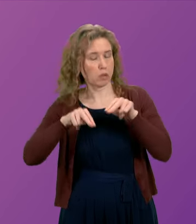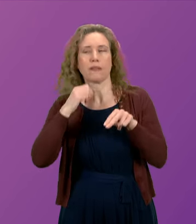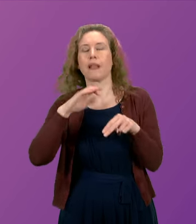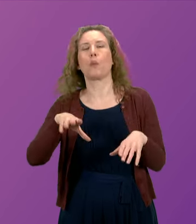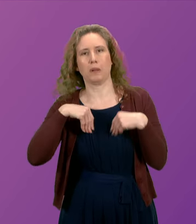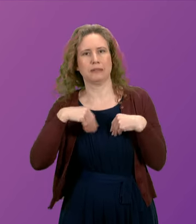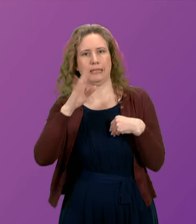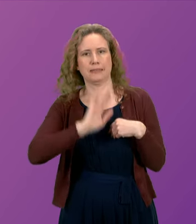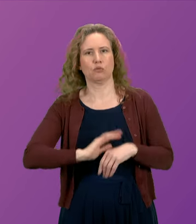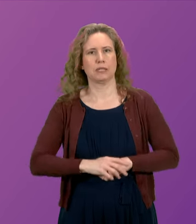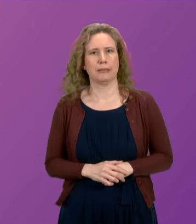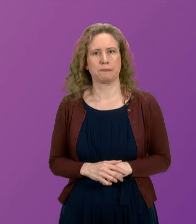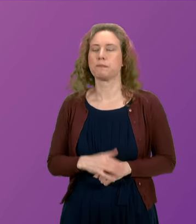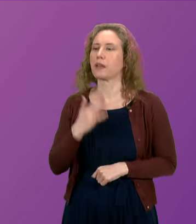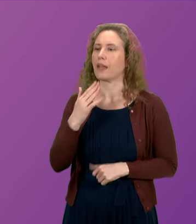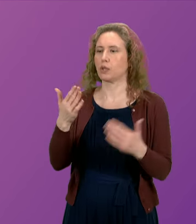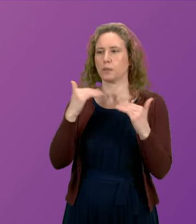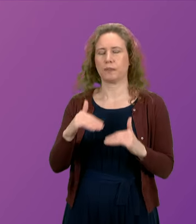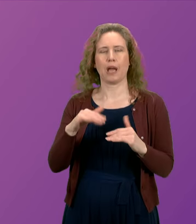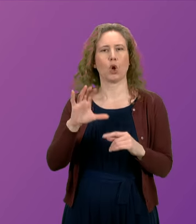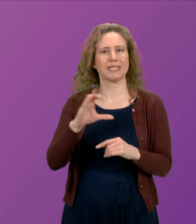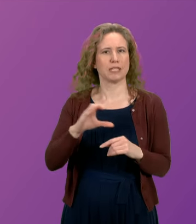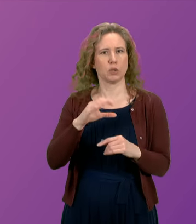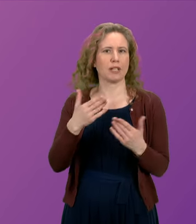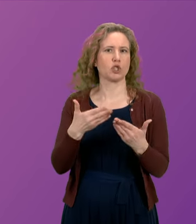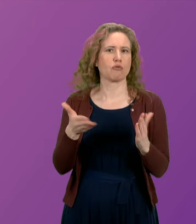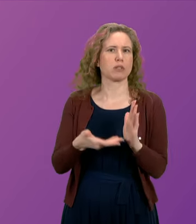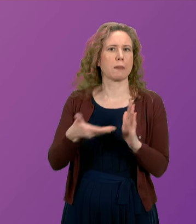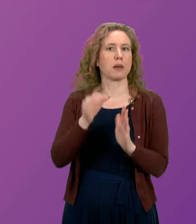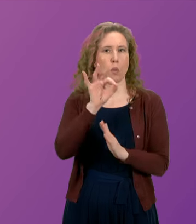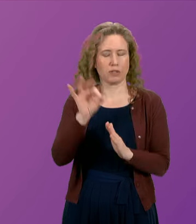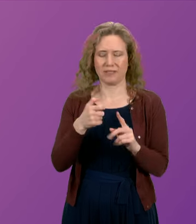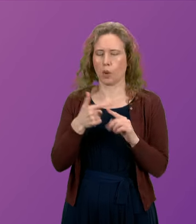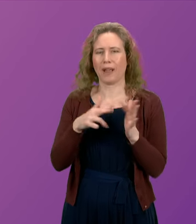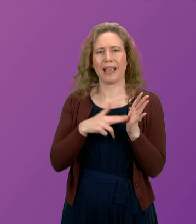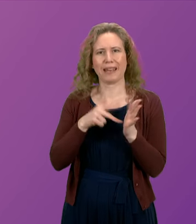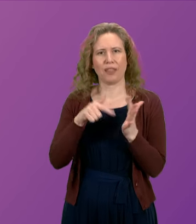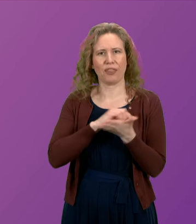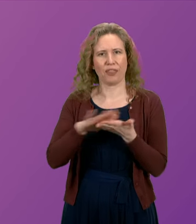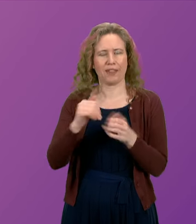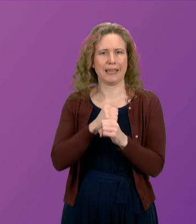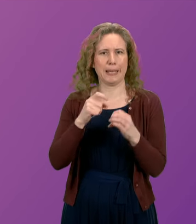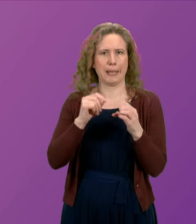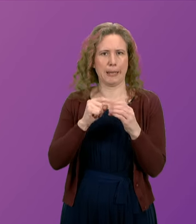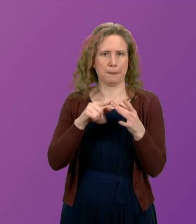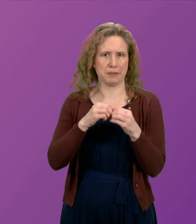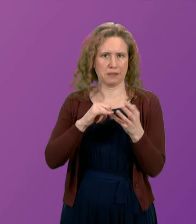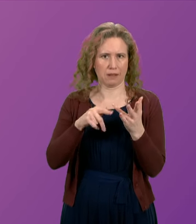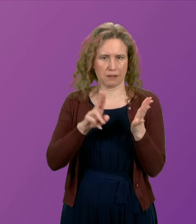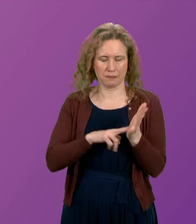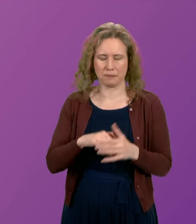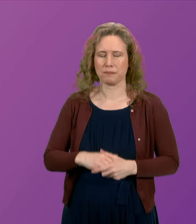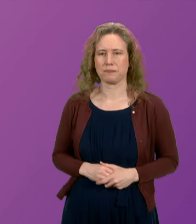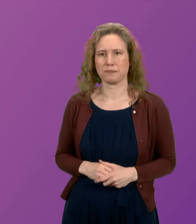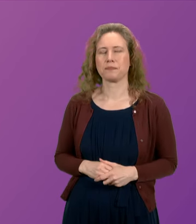seriously. Thank you. We move to constituency and general supplementaries and I call Kenneth Gibson. Thank you, presiding officer.